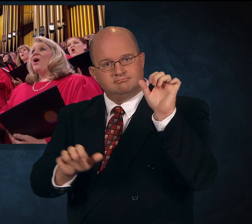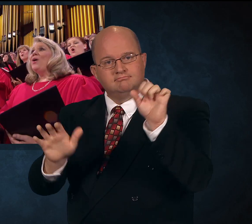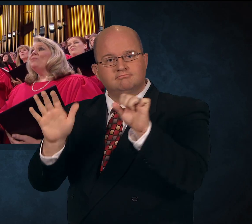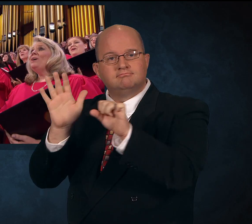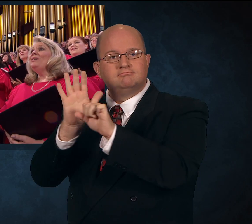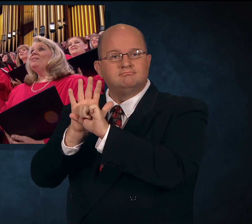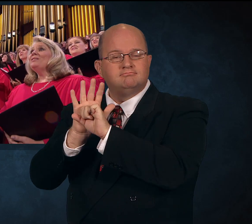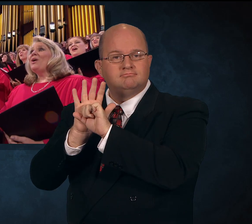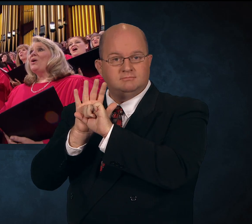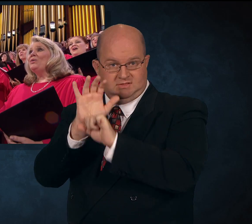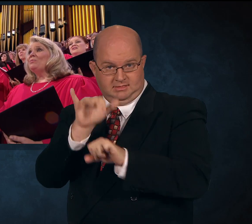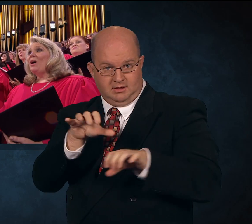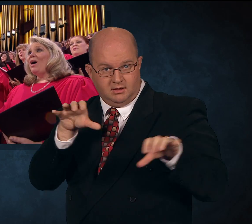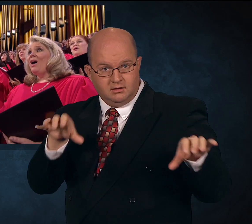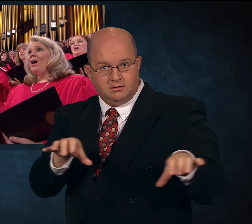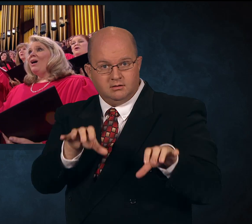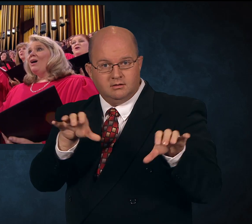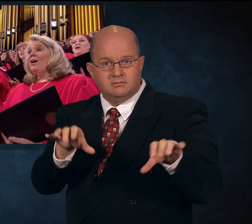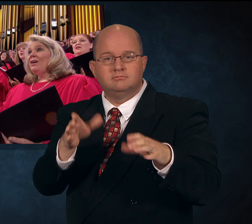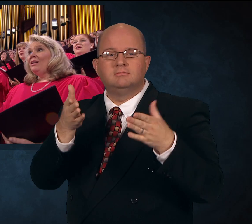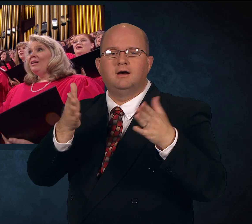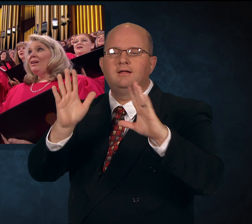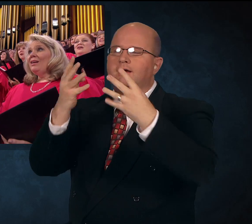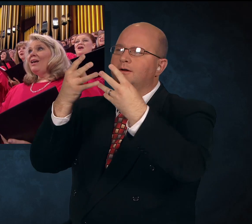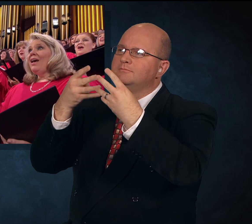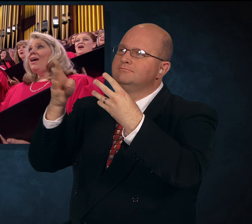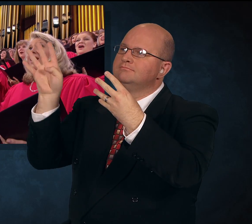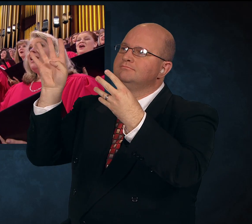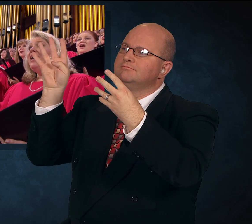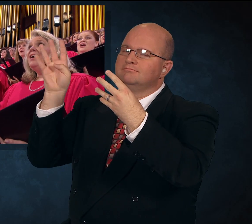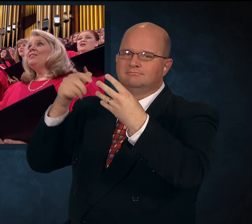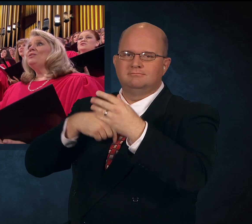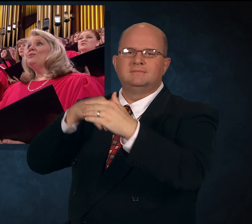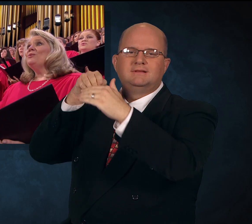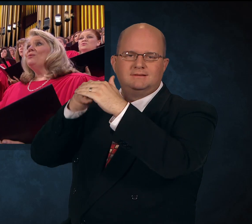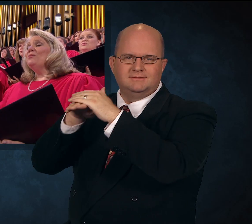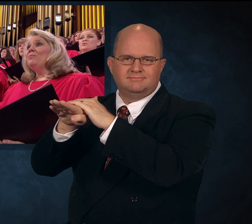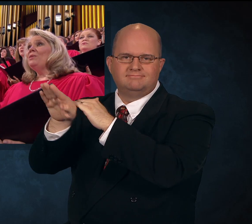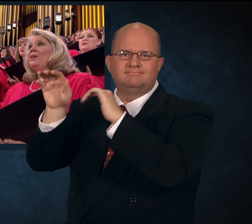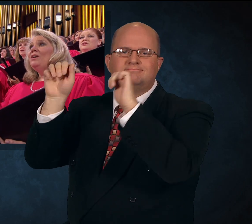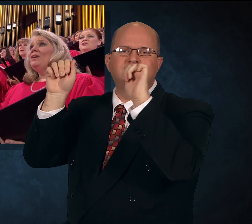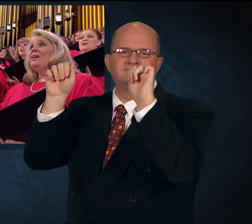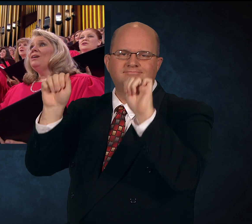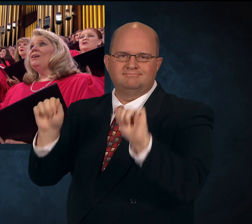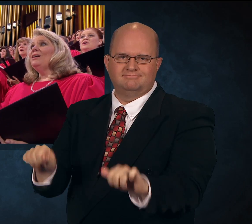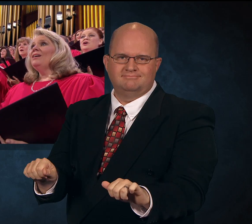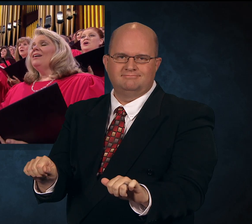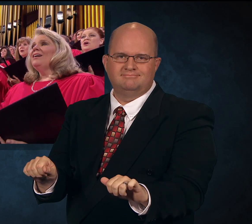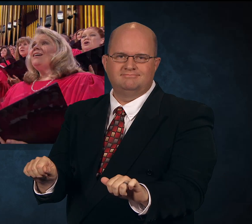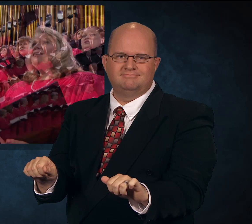Opens those pearly gates to me,